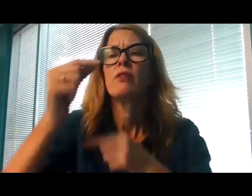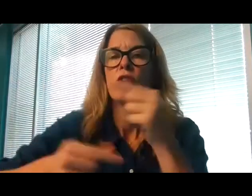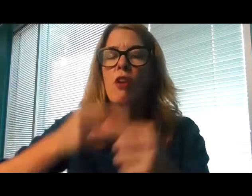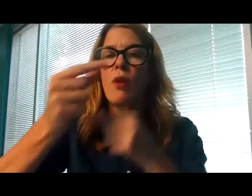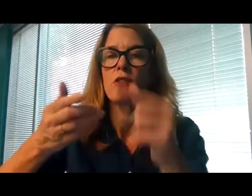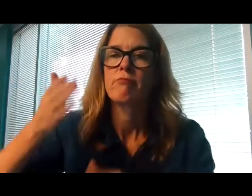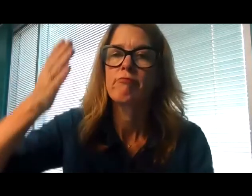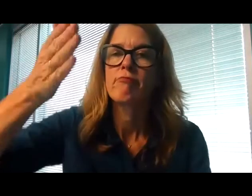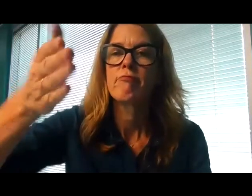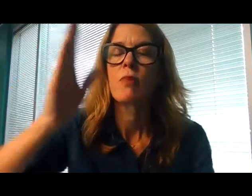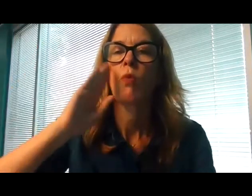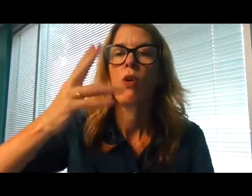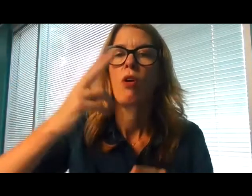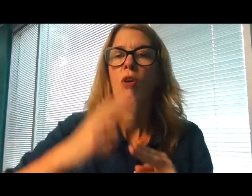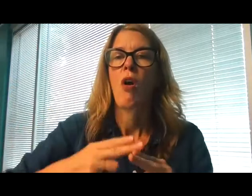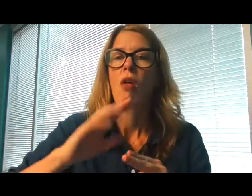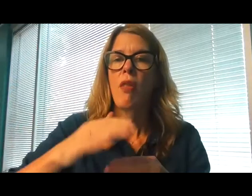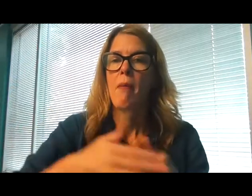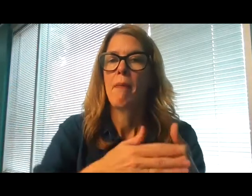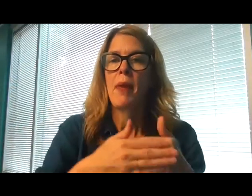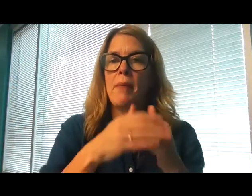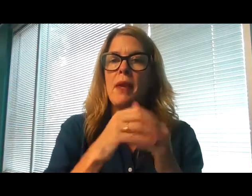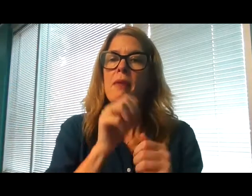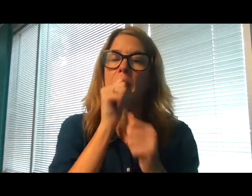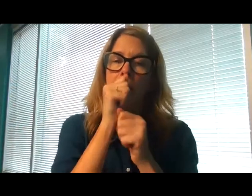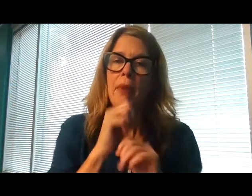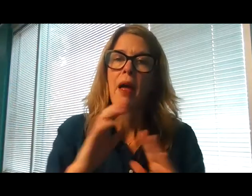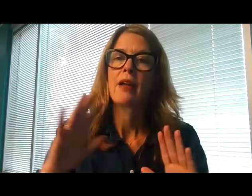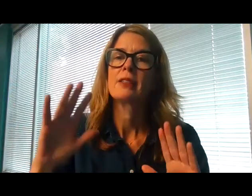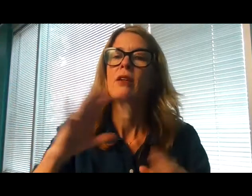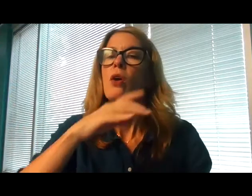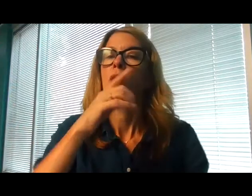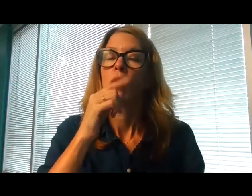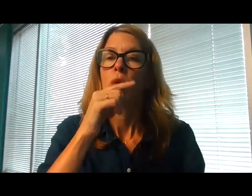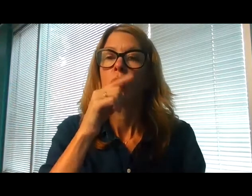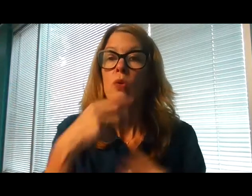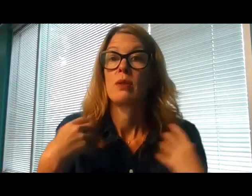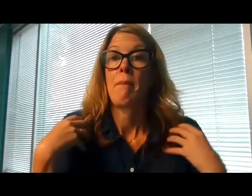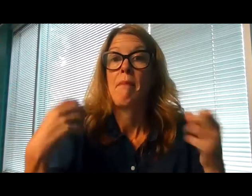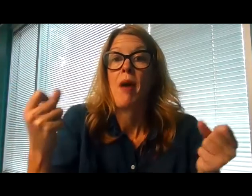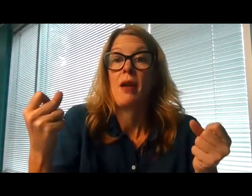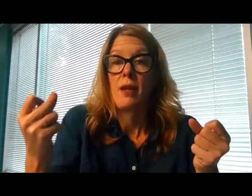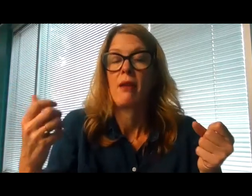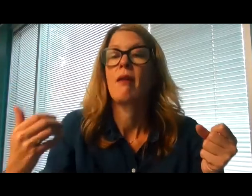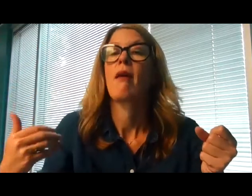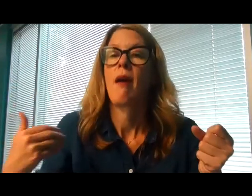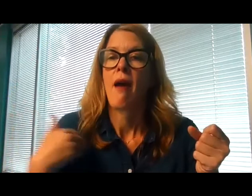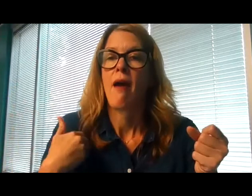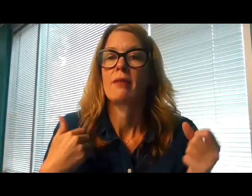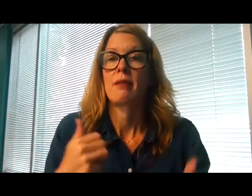For he that is mighty hath magnified me